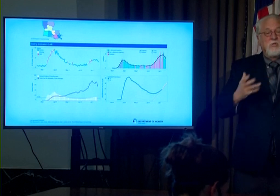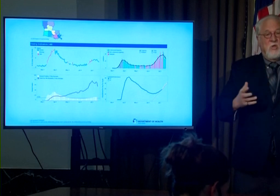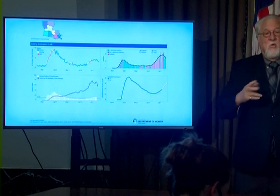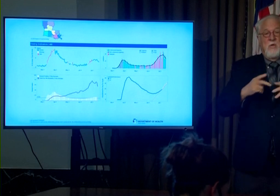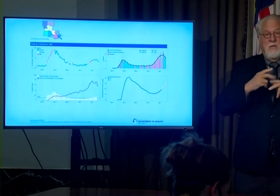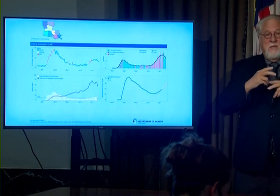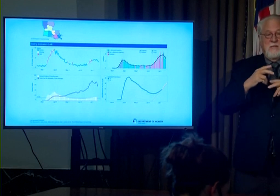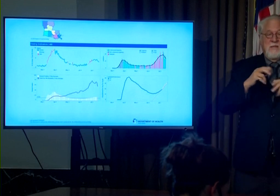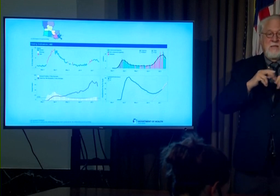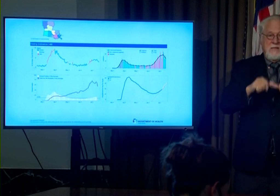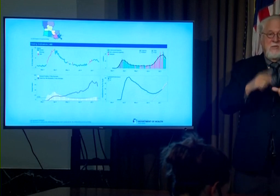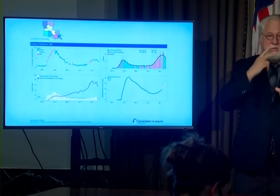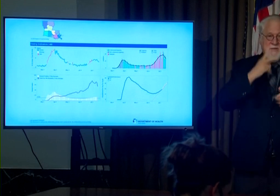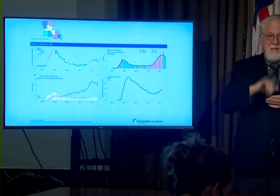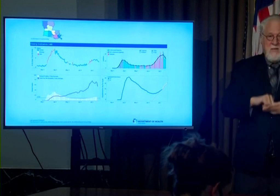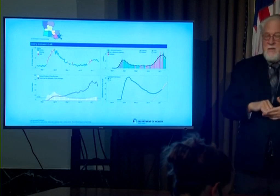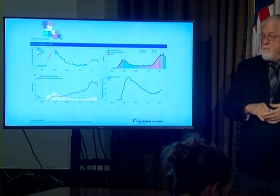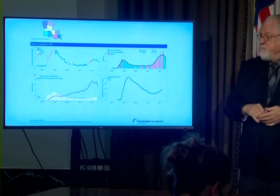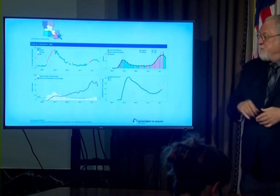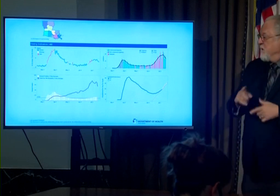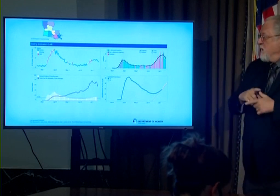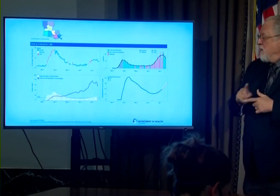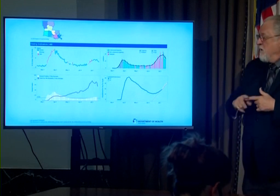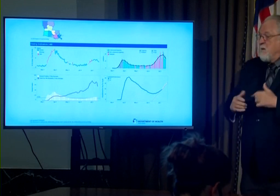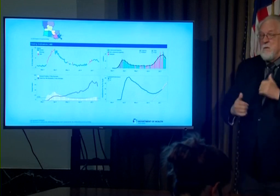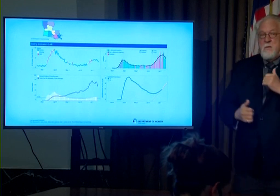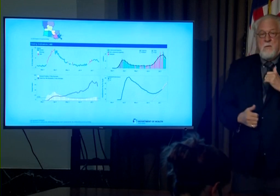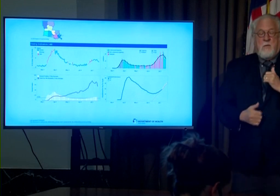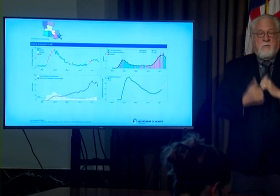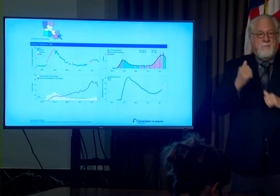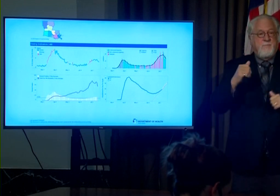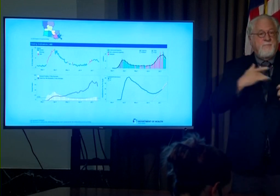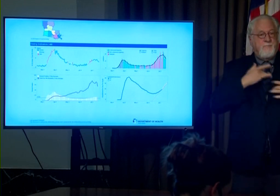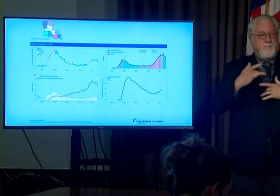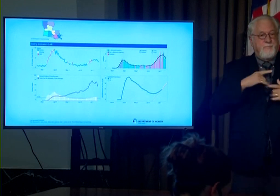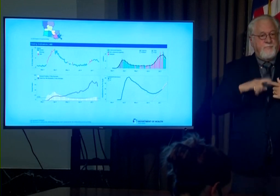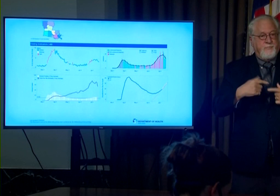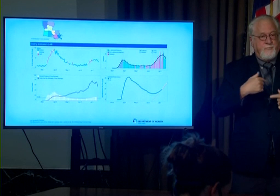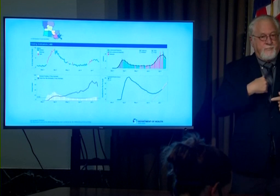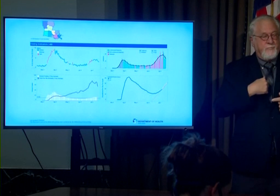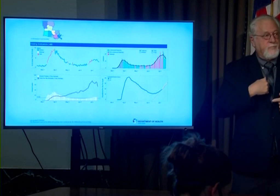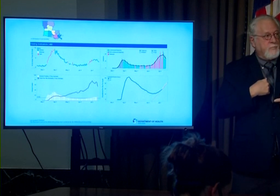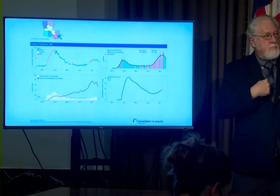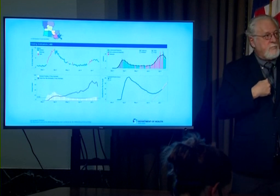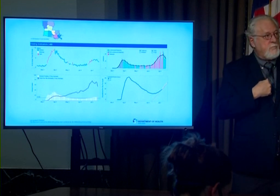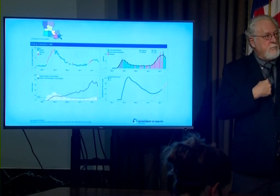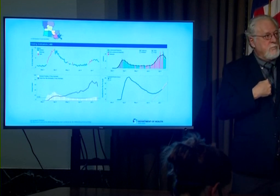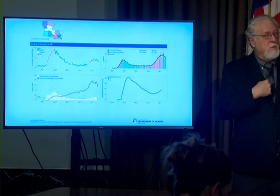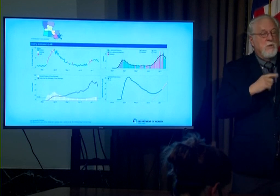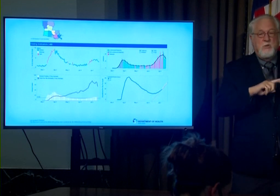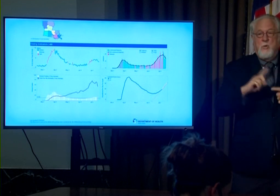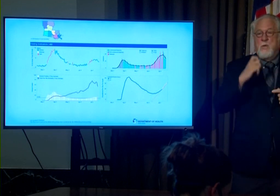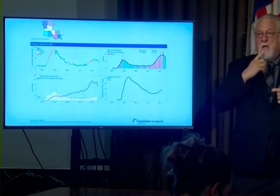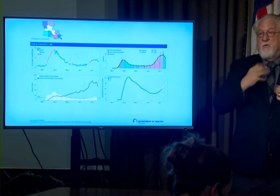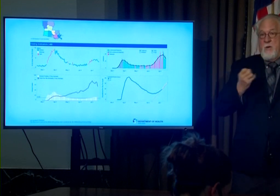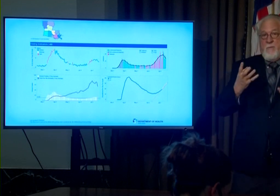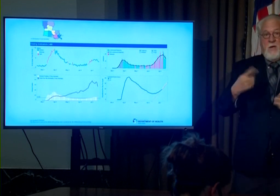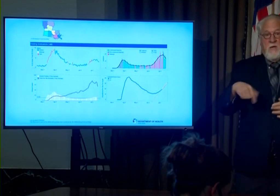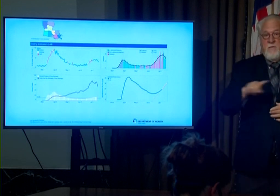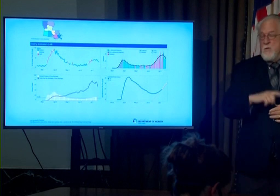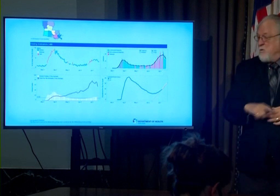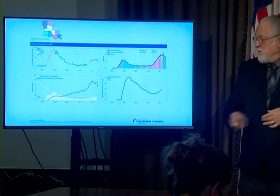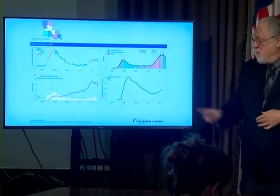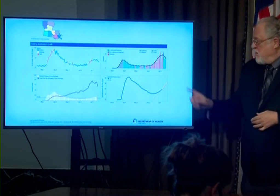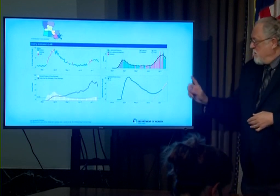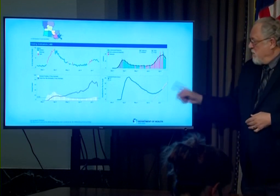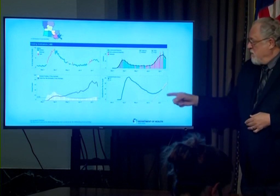to see that incidence is high but most concerning to me and I believe to the to the governor and to many of you is the